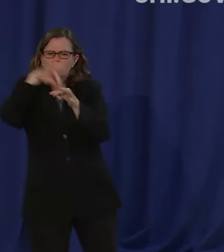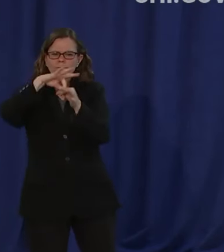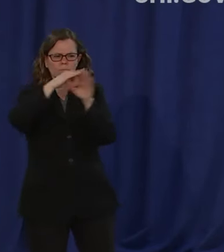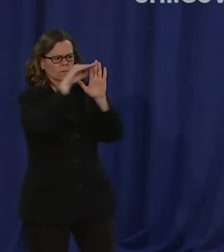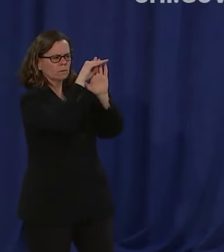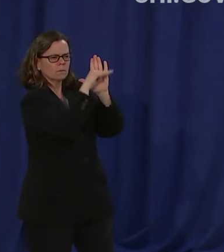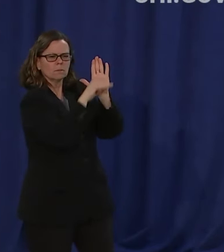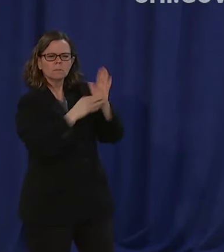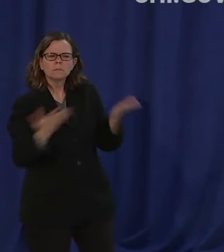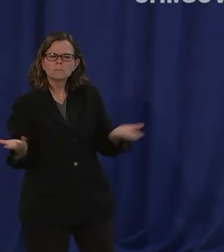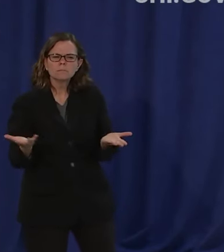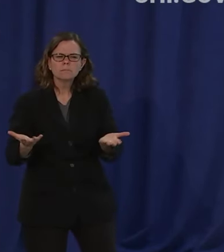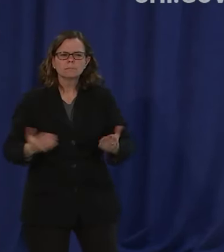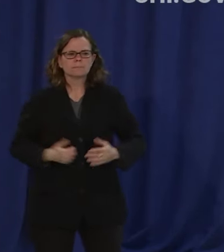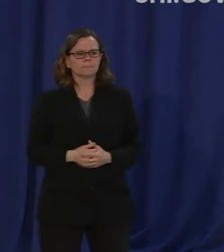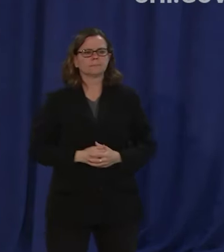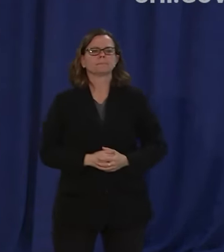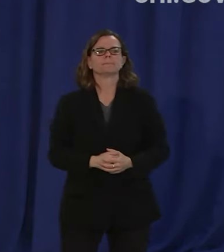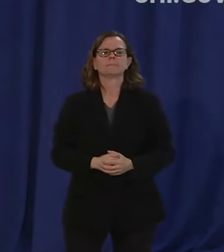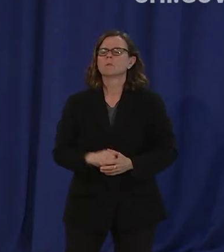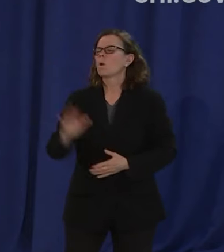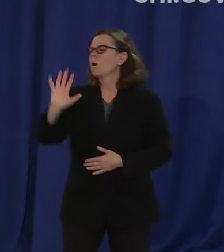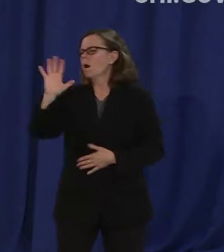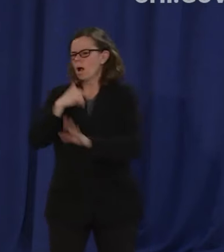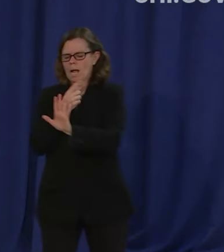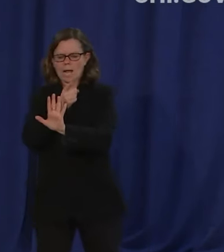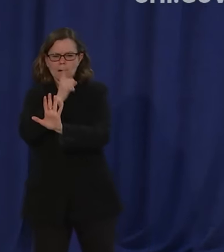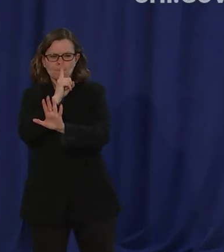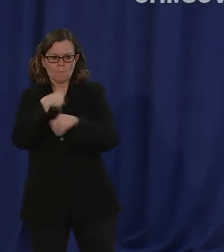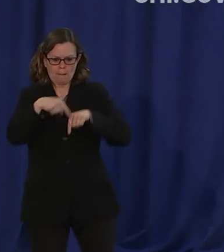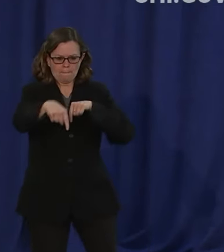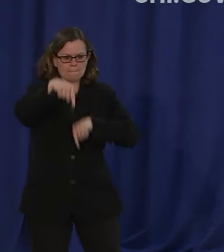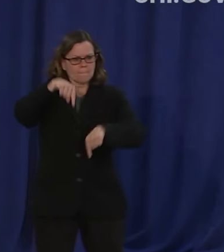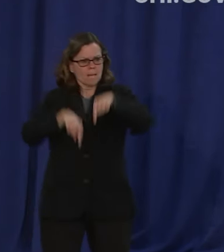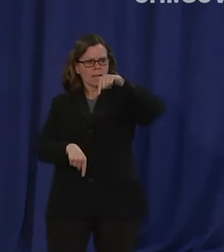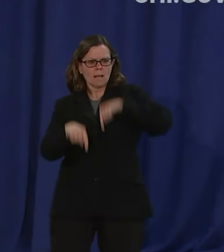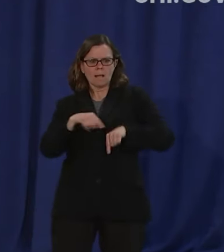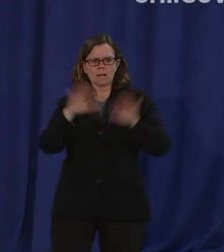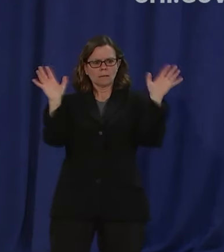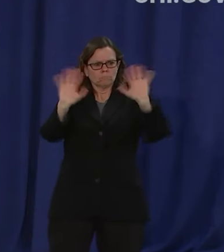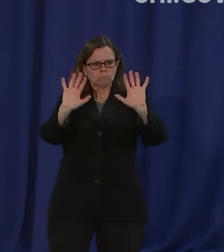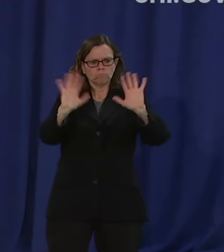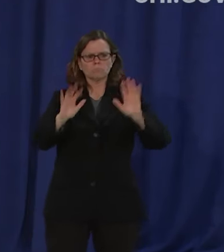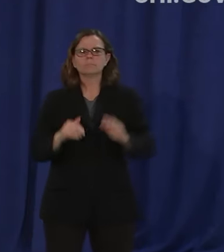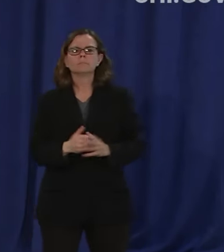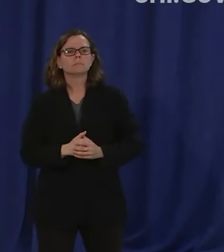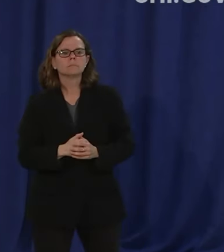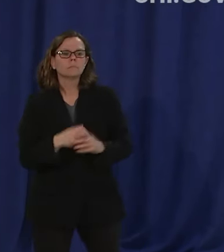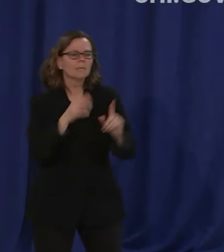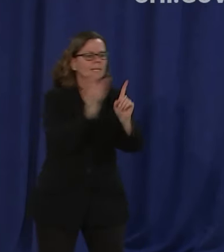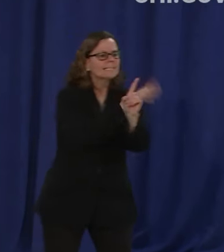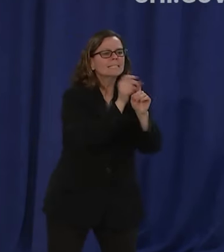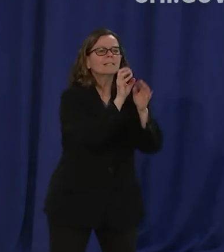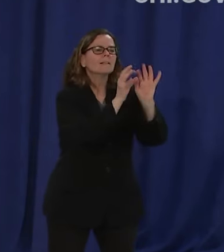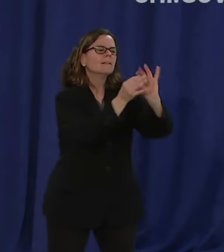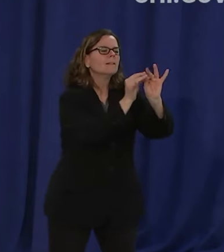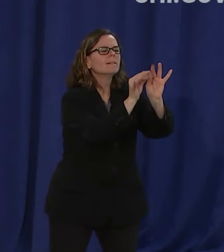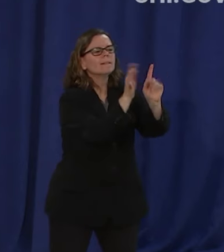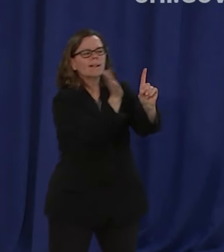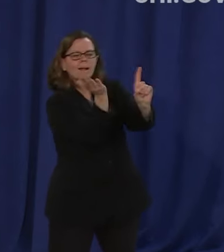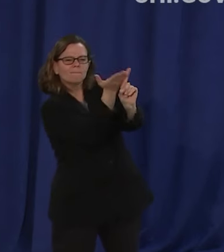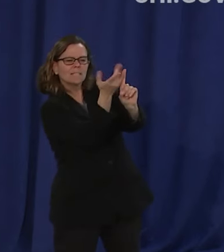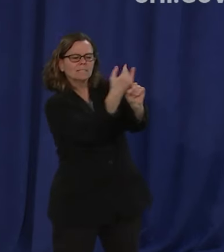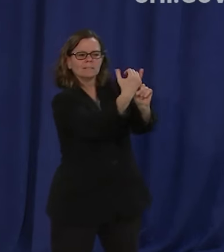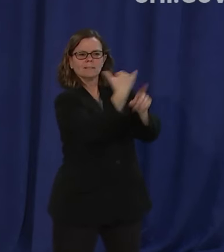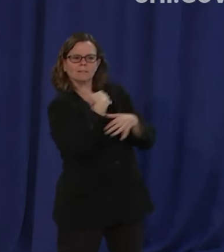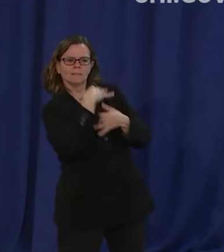back from banning city council members from lobbying other areas of government that doesn't change at all but what we heard through uh the board of